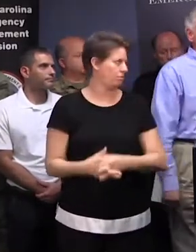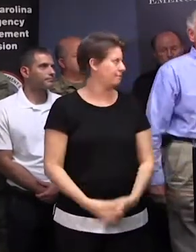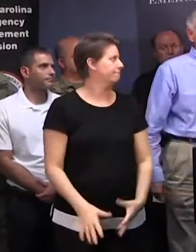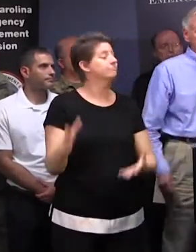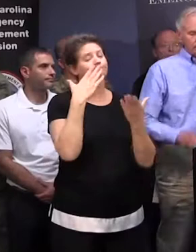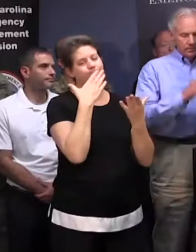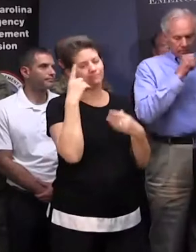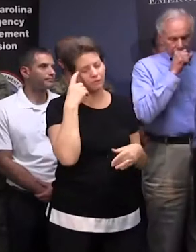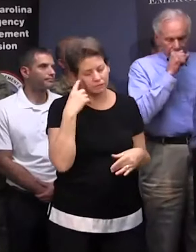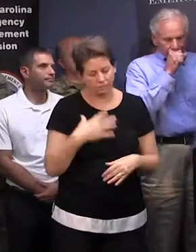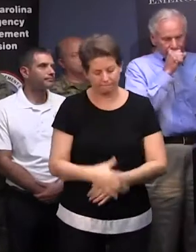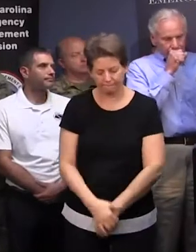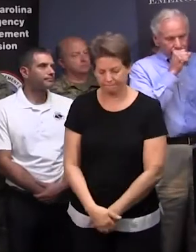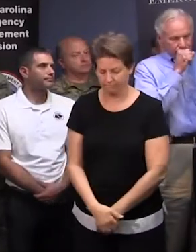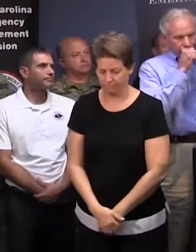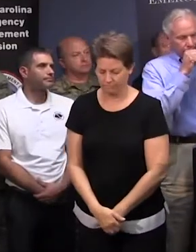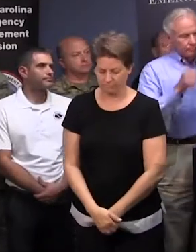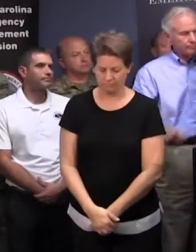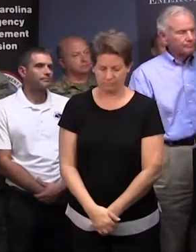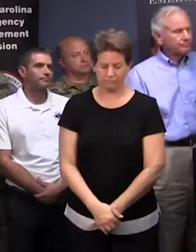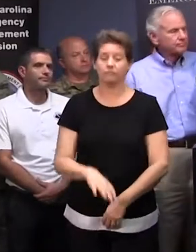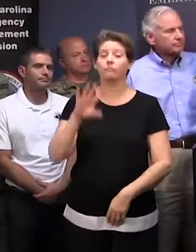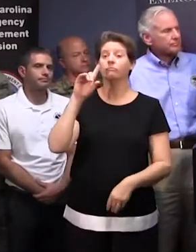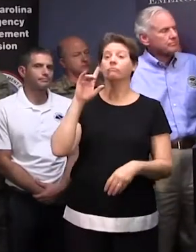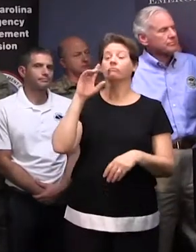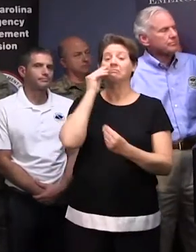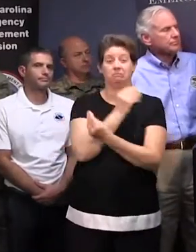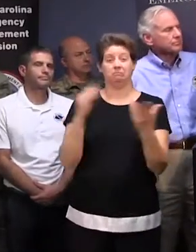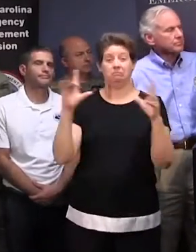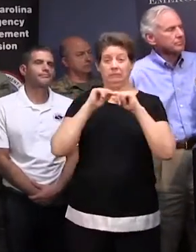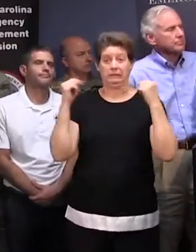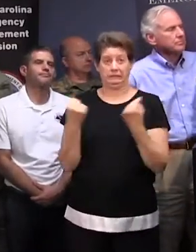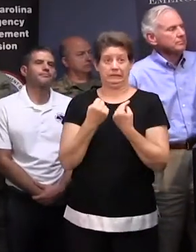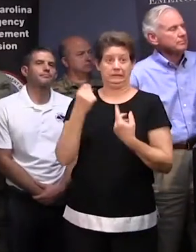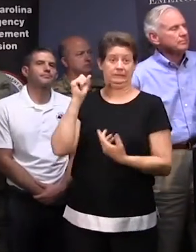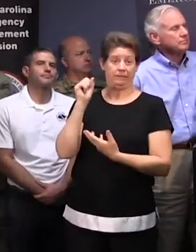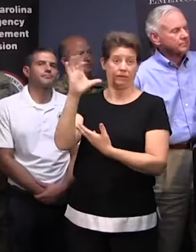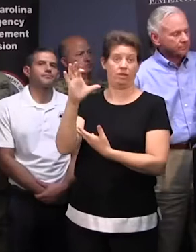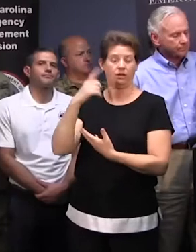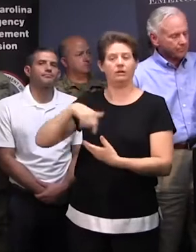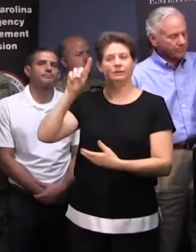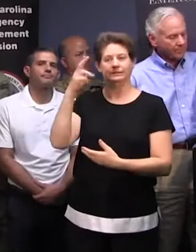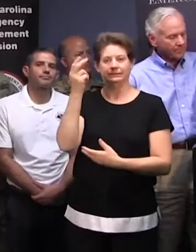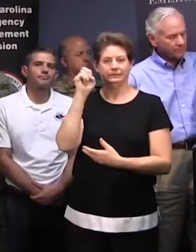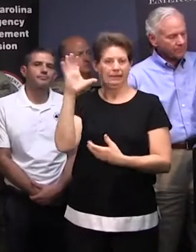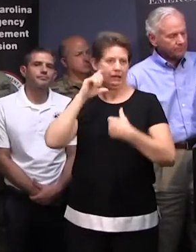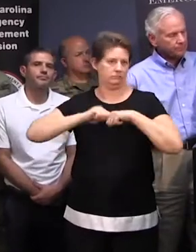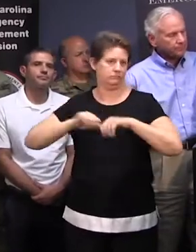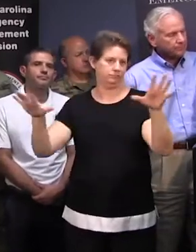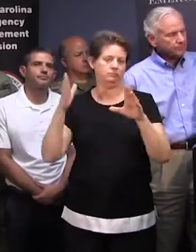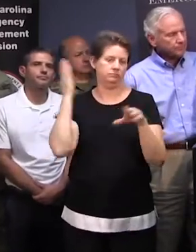Thank you, Governor. First, I'd like to note that as part of Team South Carolina, DHEC has deployed over 700